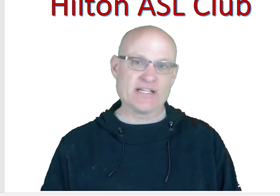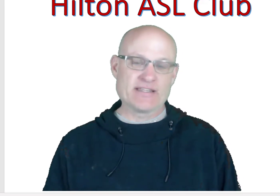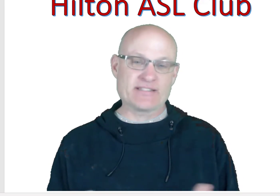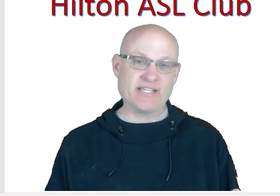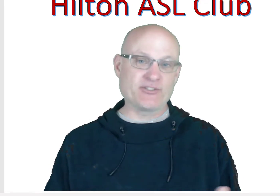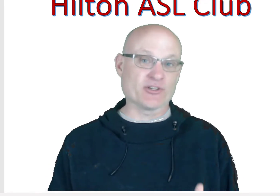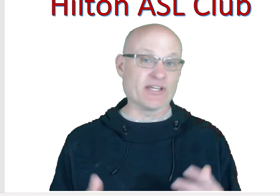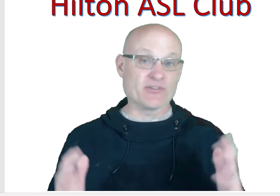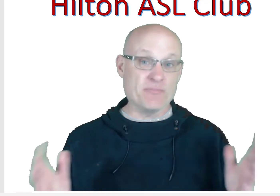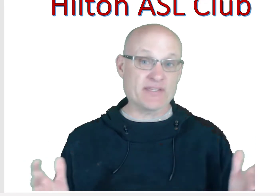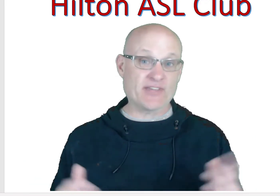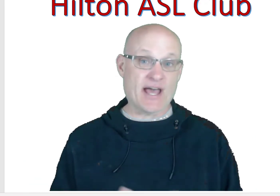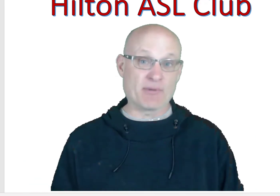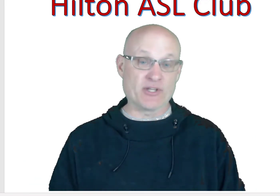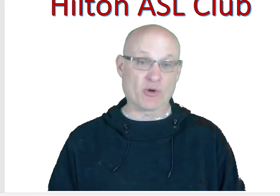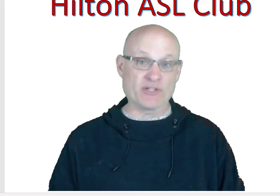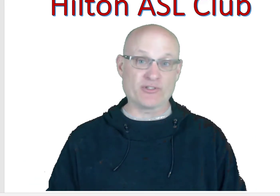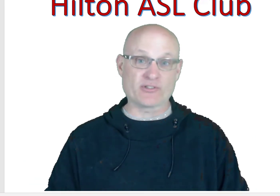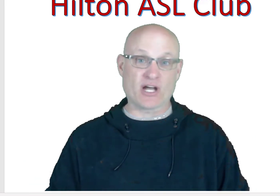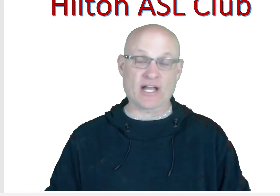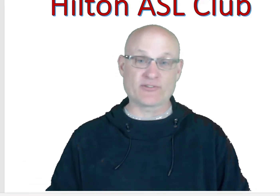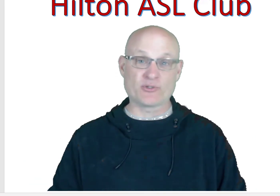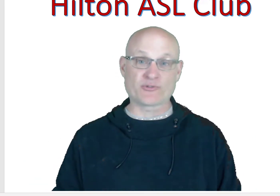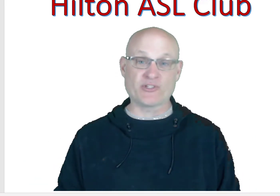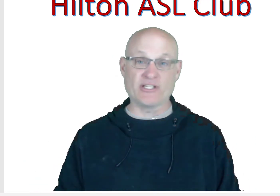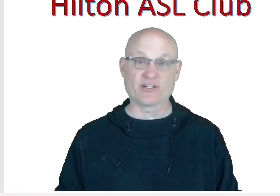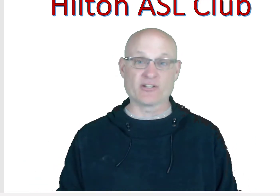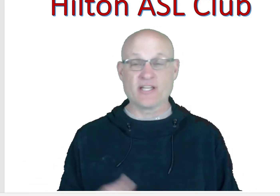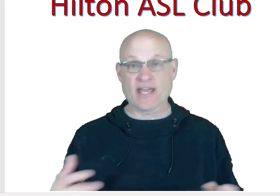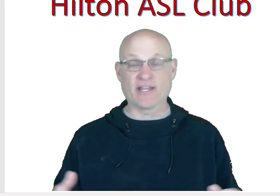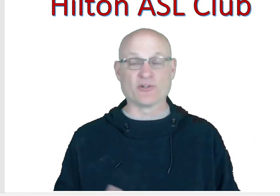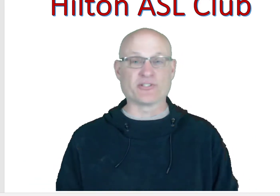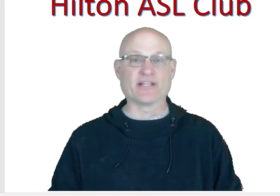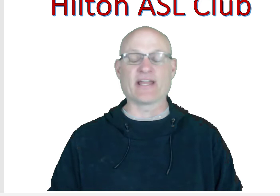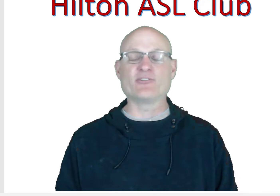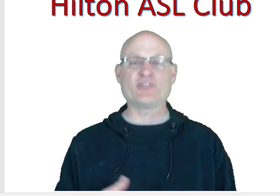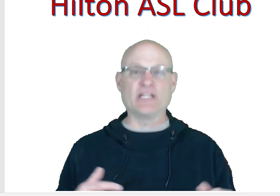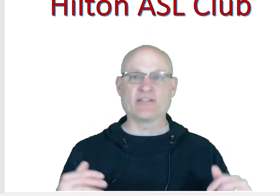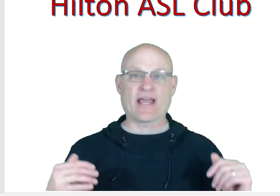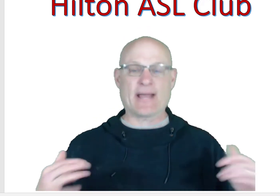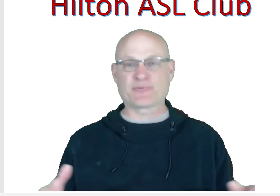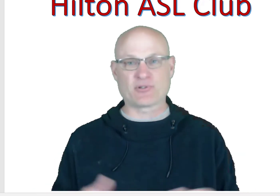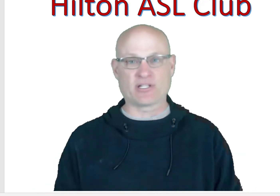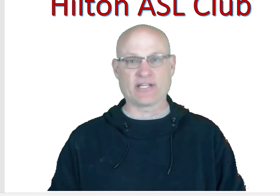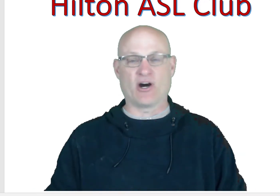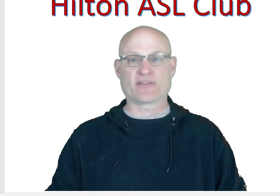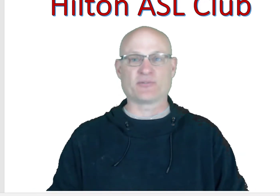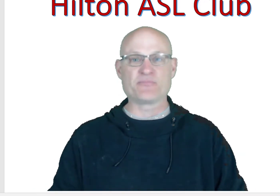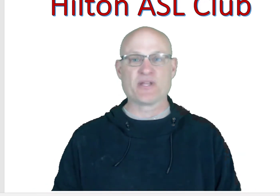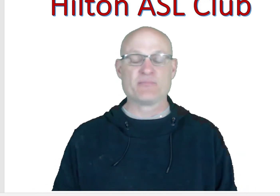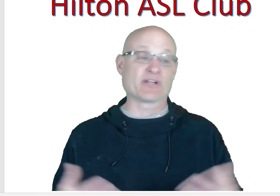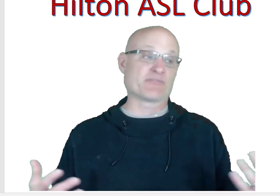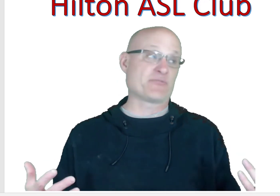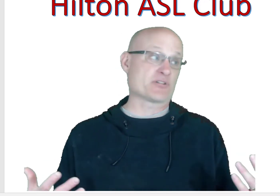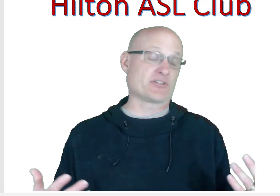The teacher is Miss Emma Doty. She's a high school senior at Hilton, and she is absolutely awesome. But unfortunately,